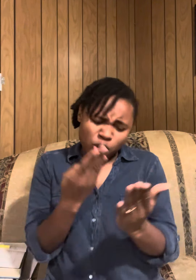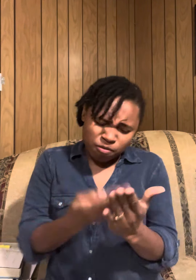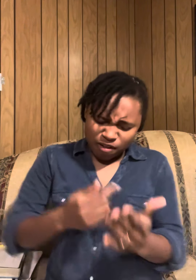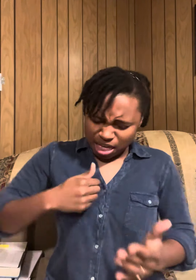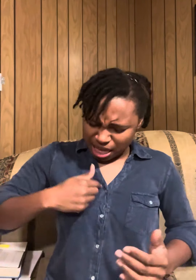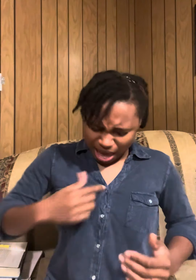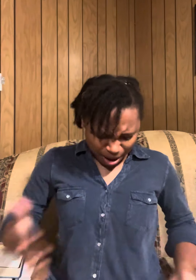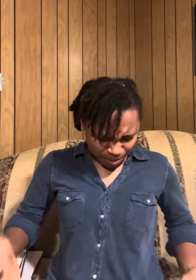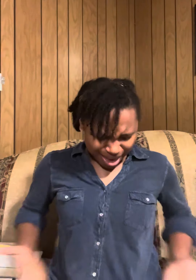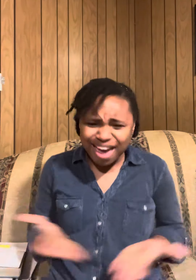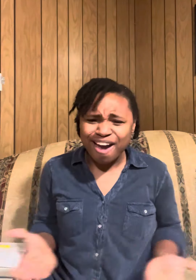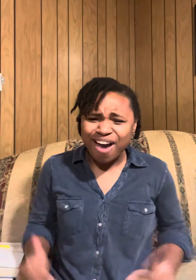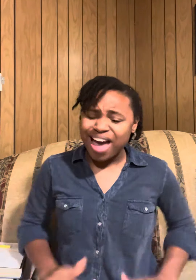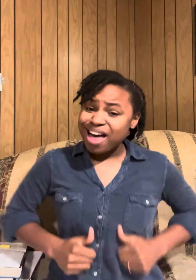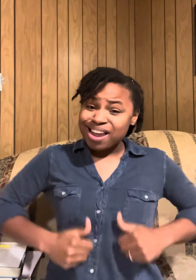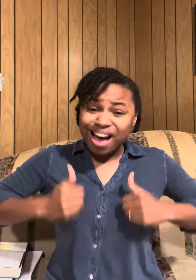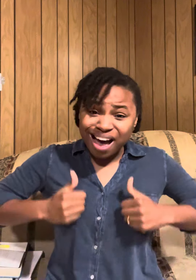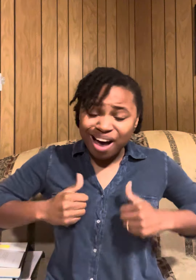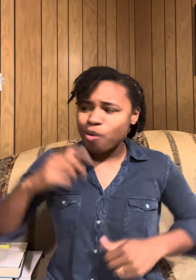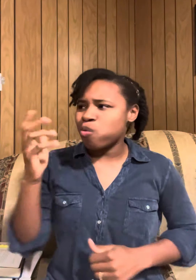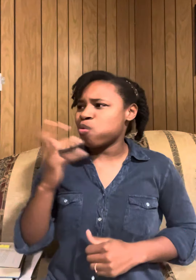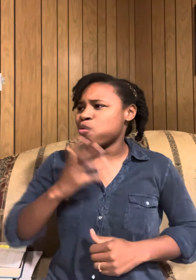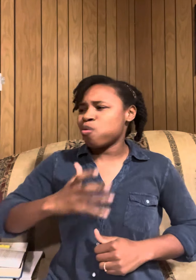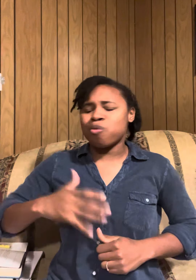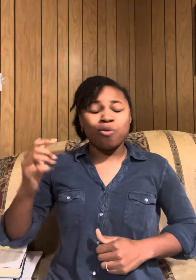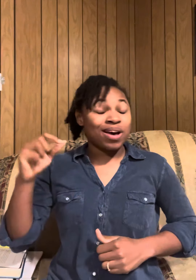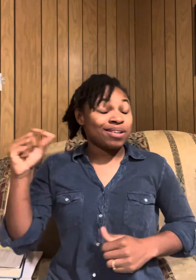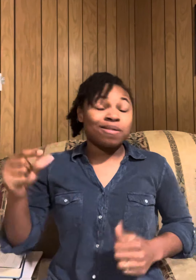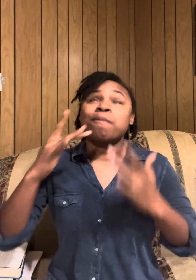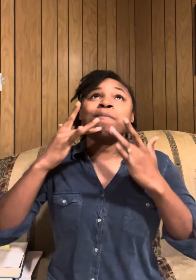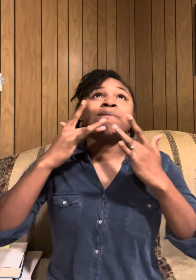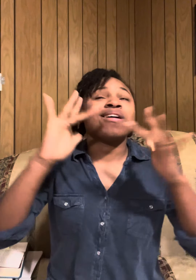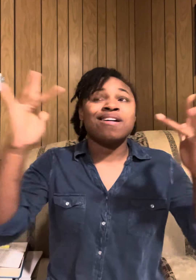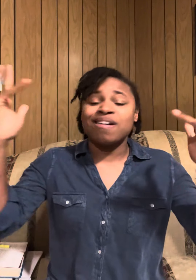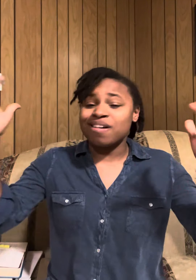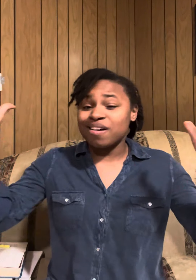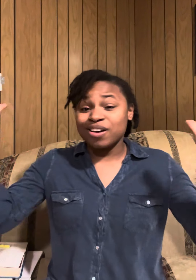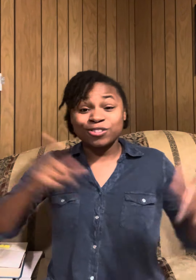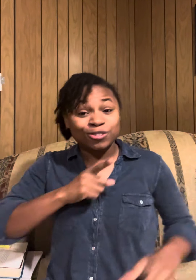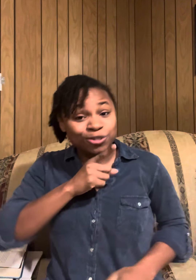It's nothing short of a miracle, I'm here